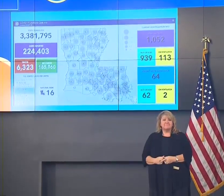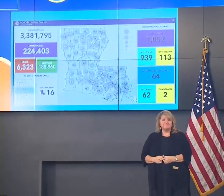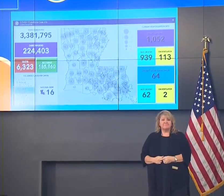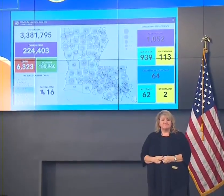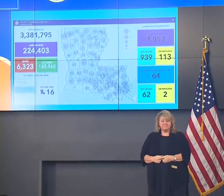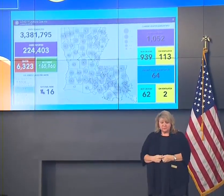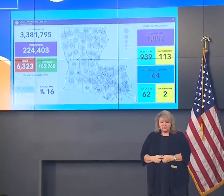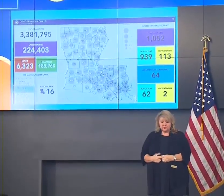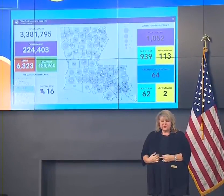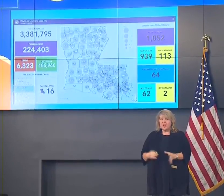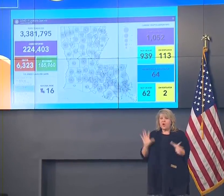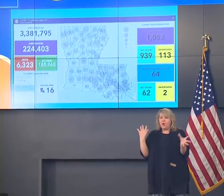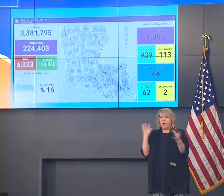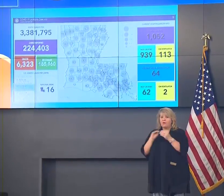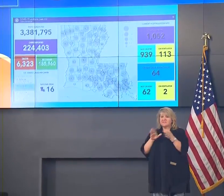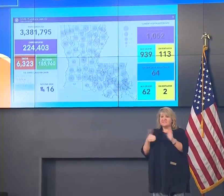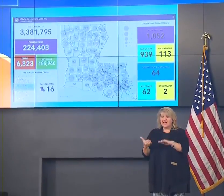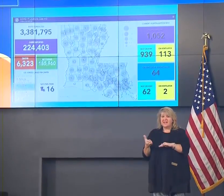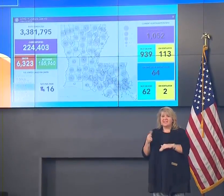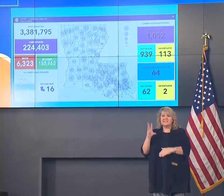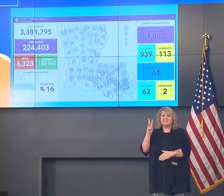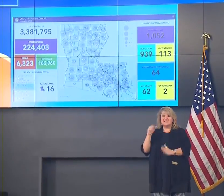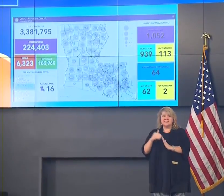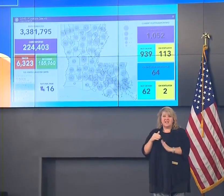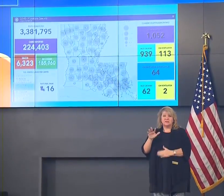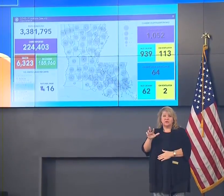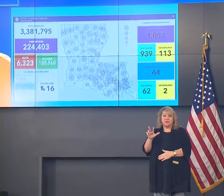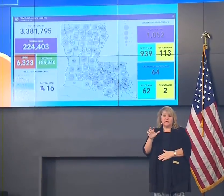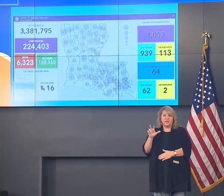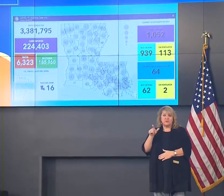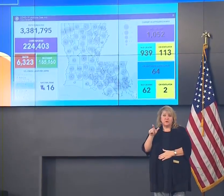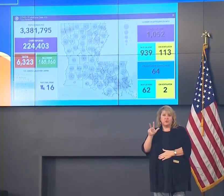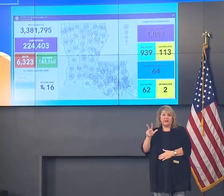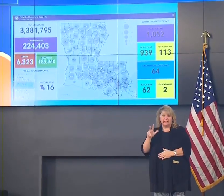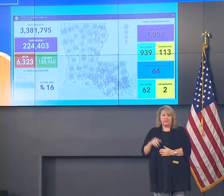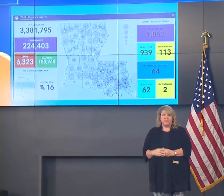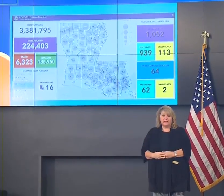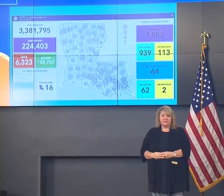That brings the total number of deaths to 6,323.